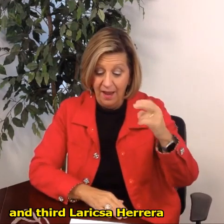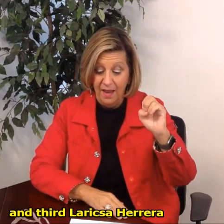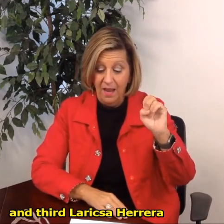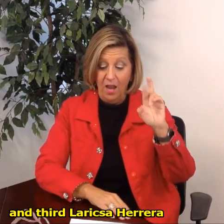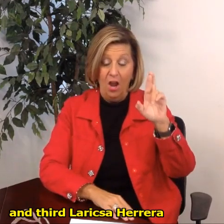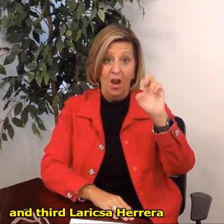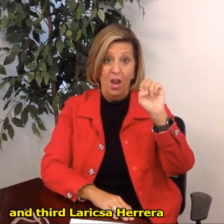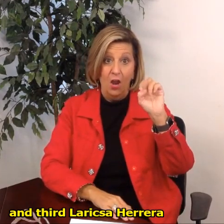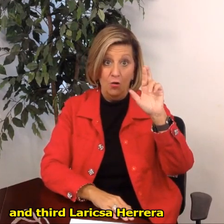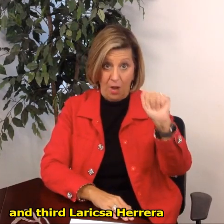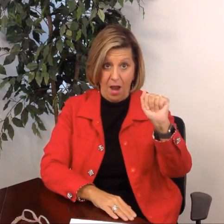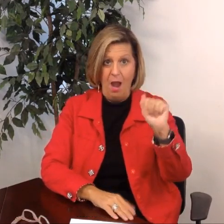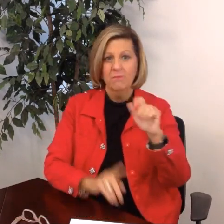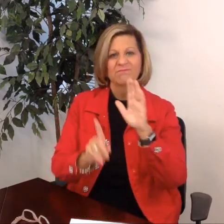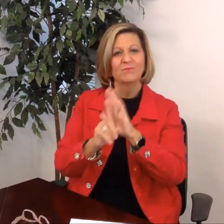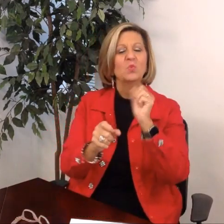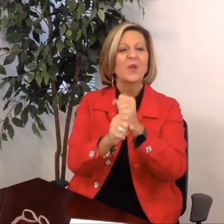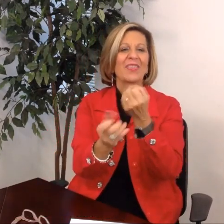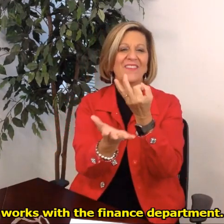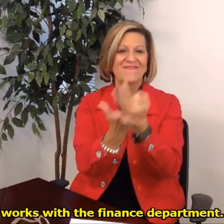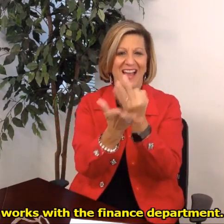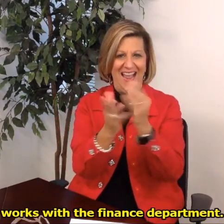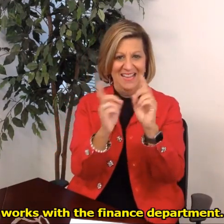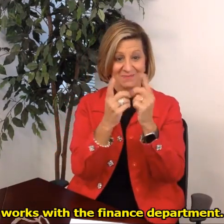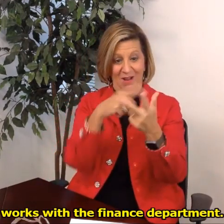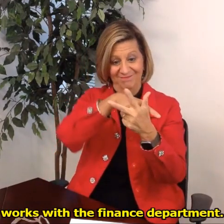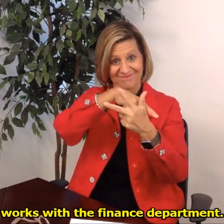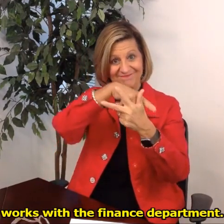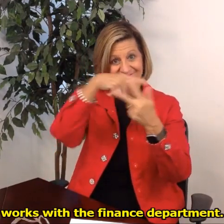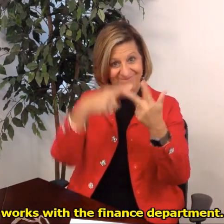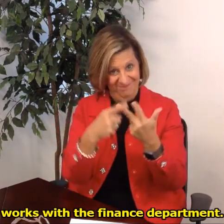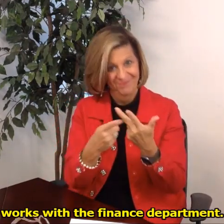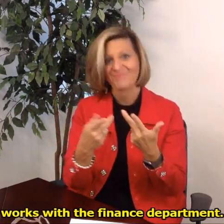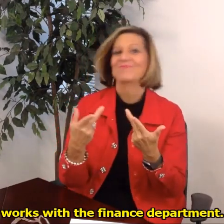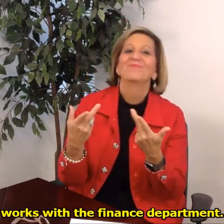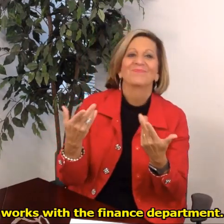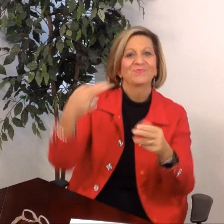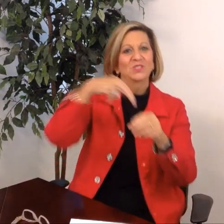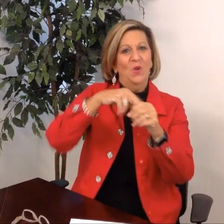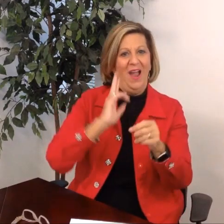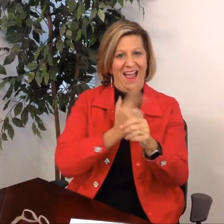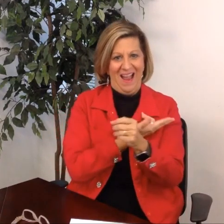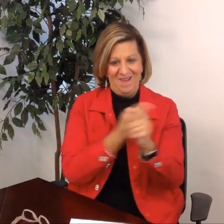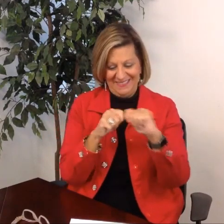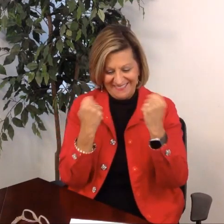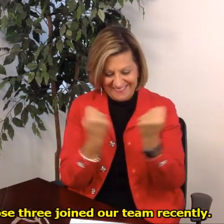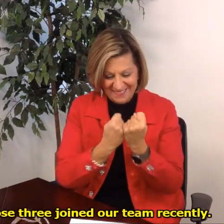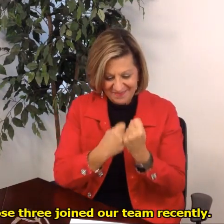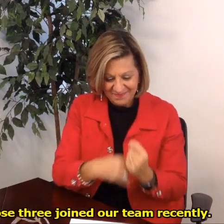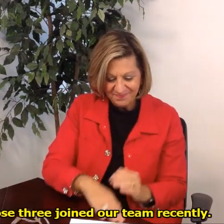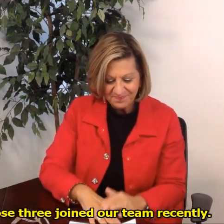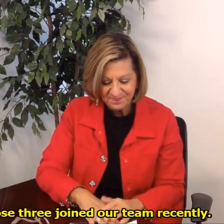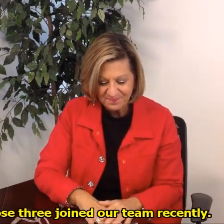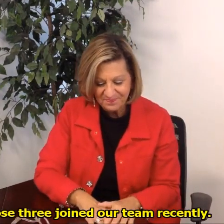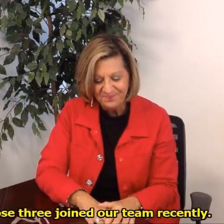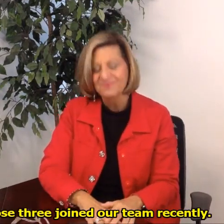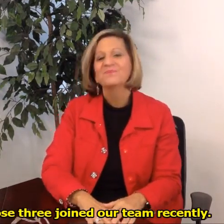Larixa Herrera and she works with the finance department so those three joined our team